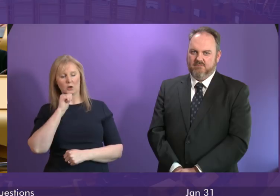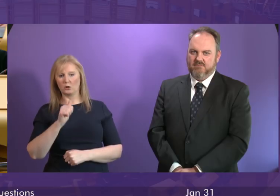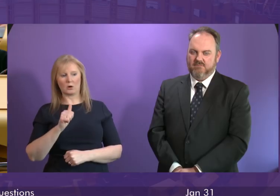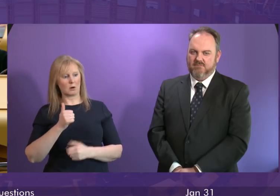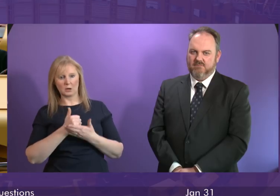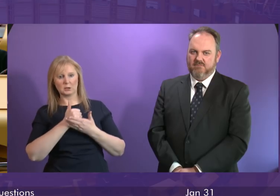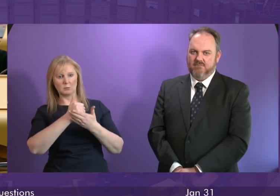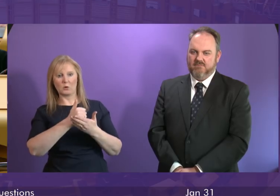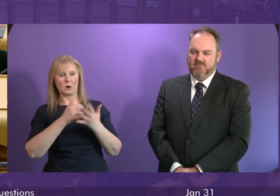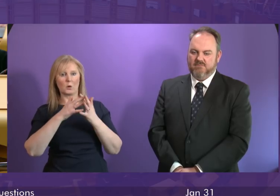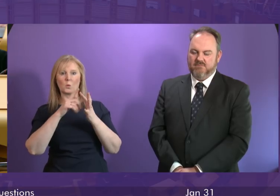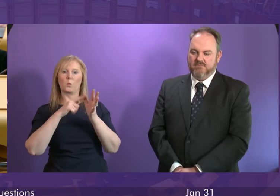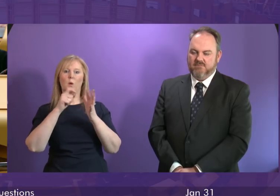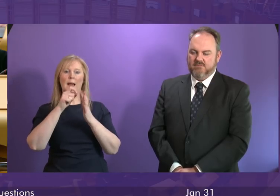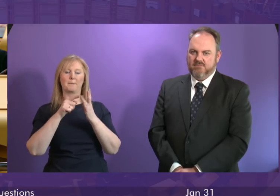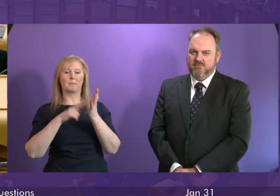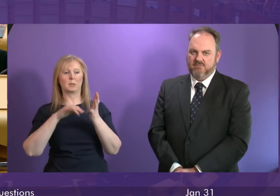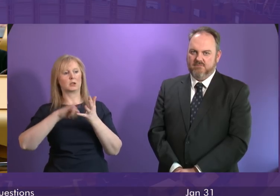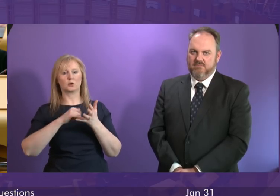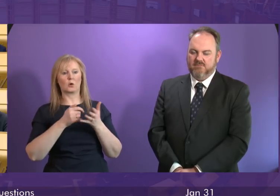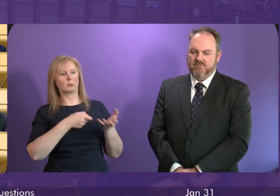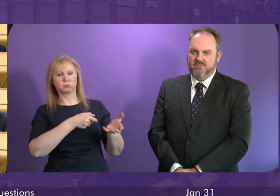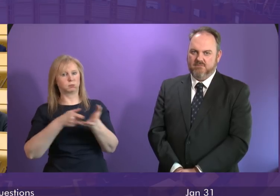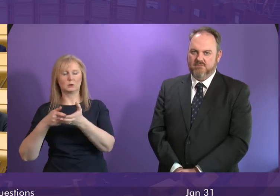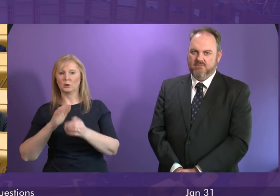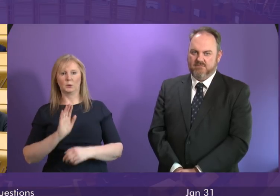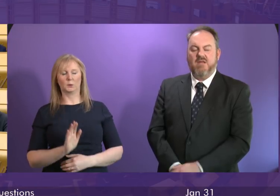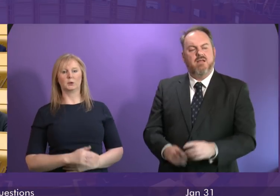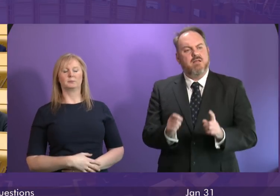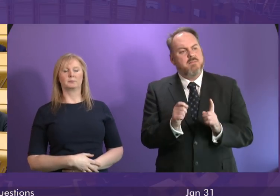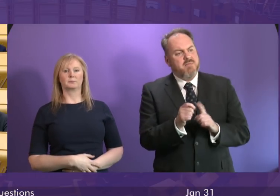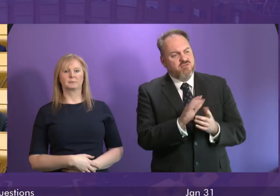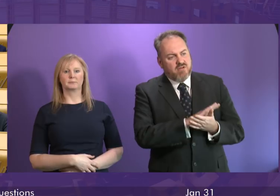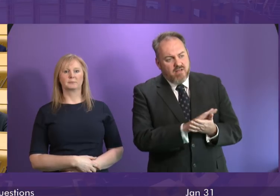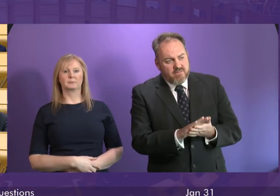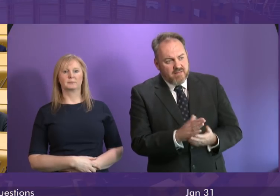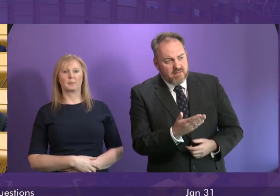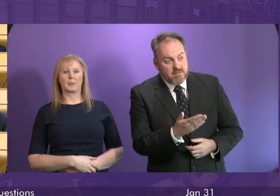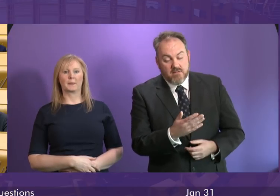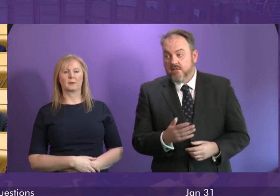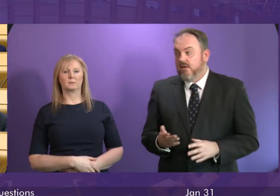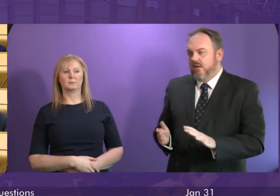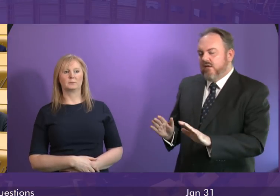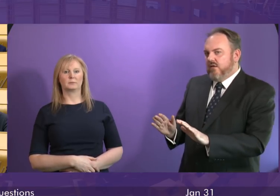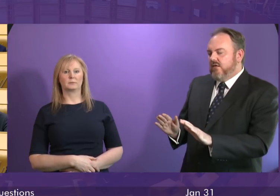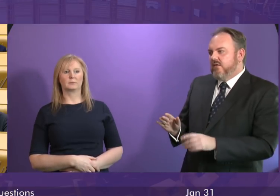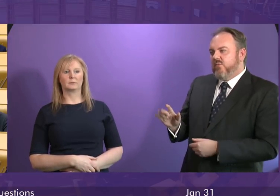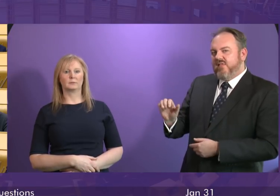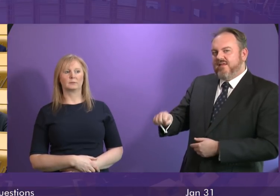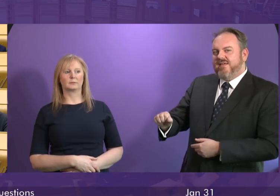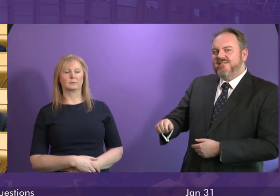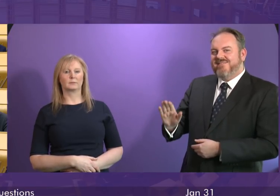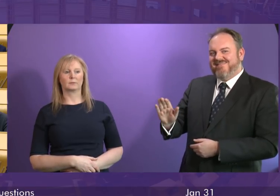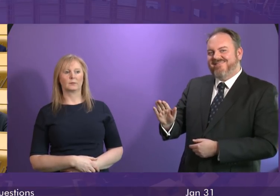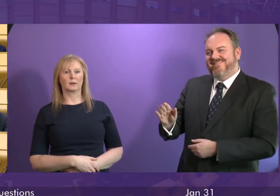weapons or ammunition or munitions in general Patrick Harvey well yes the first minister does often